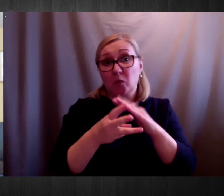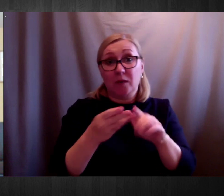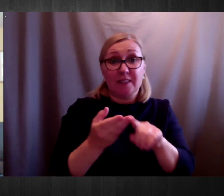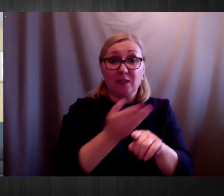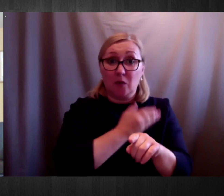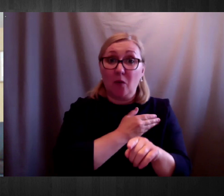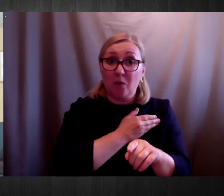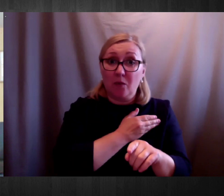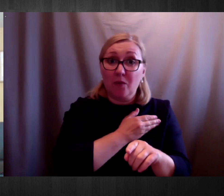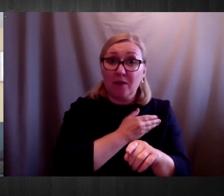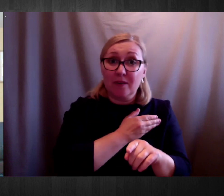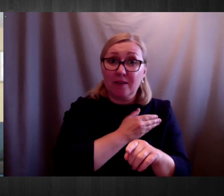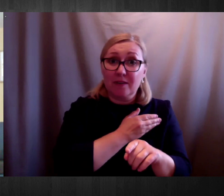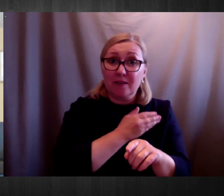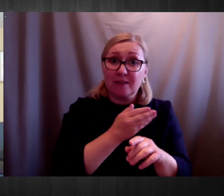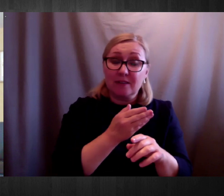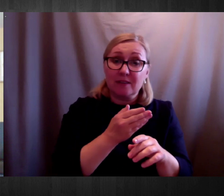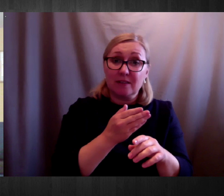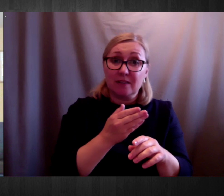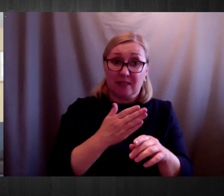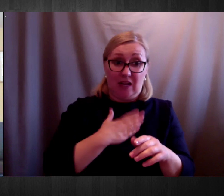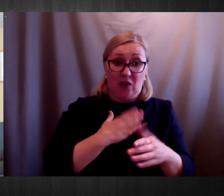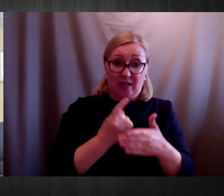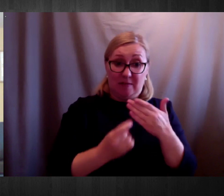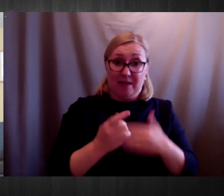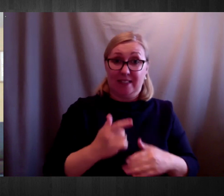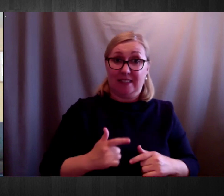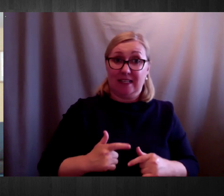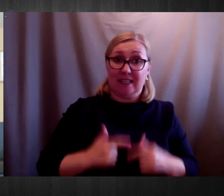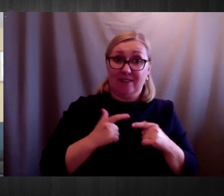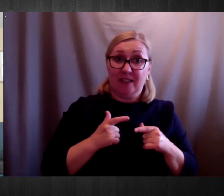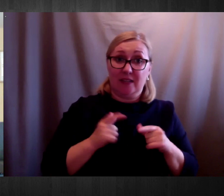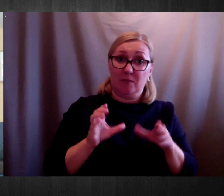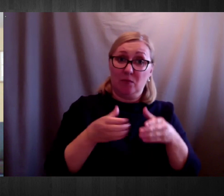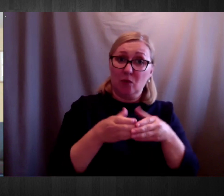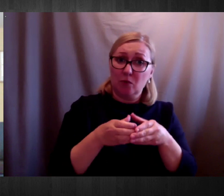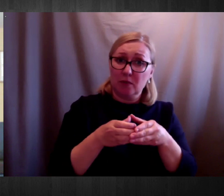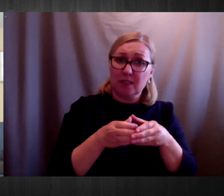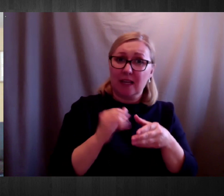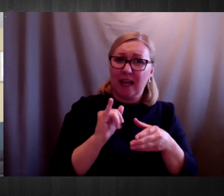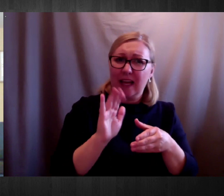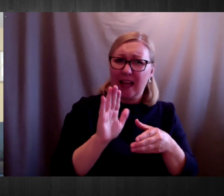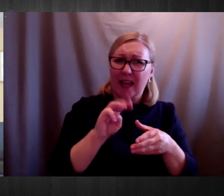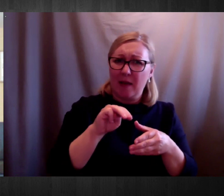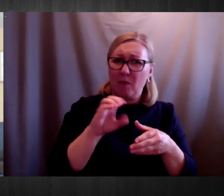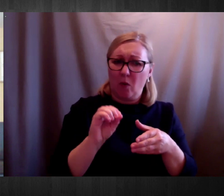The independent movement staff, we met a number of times over the last week,